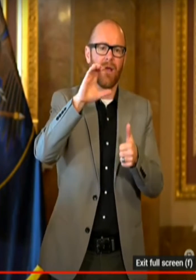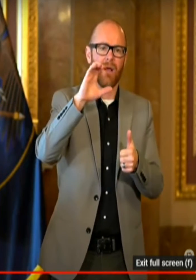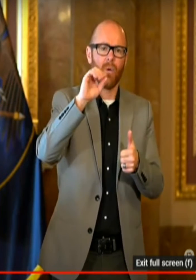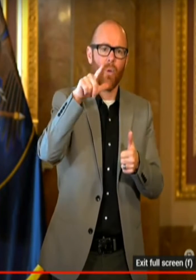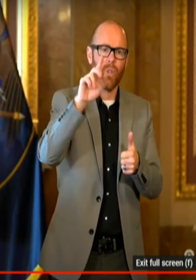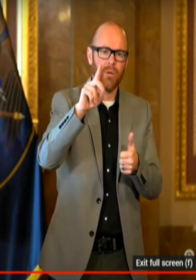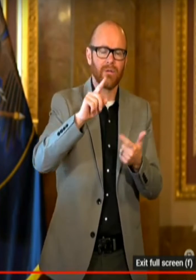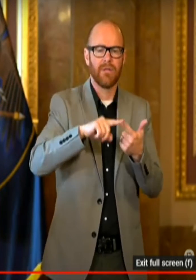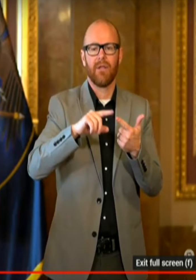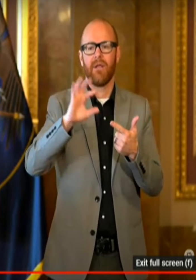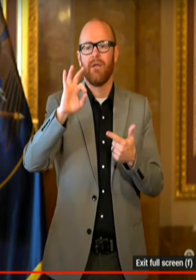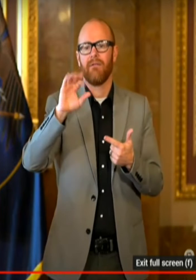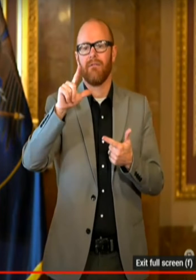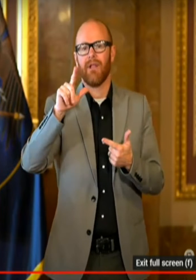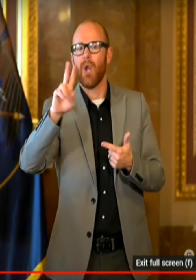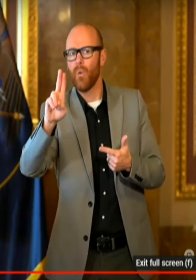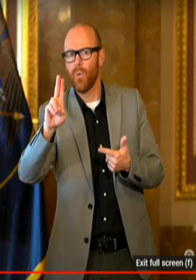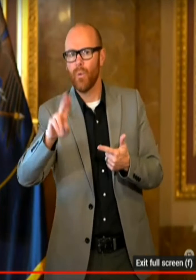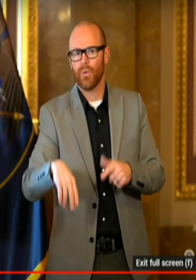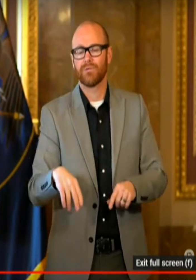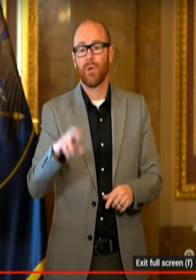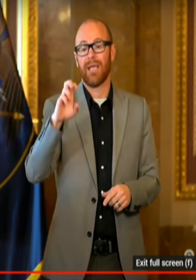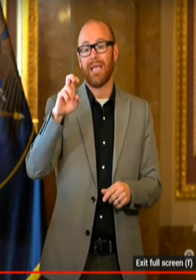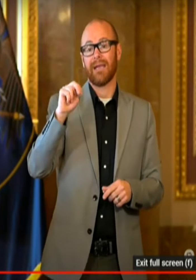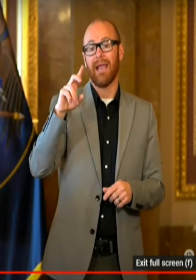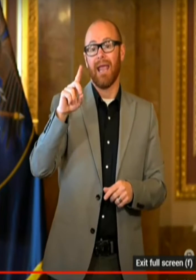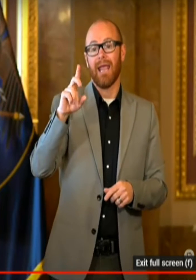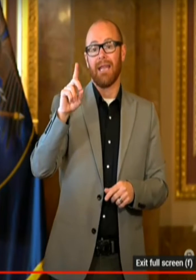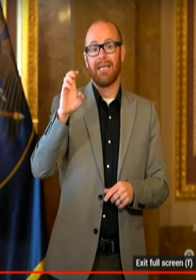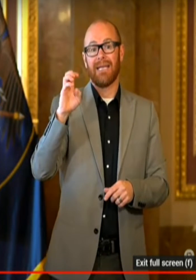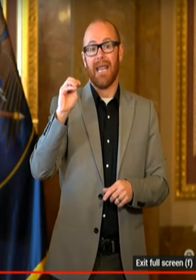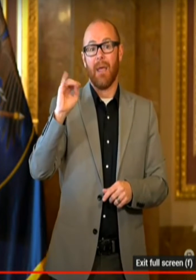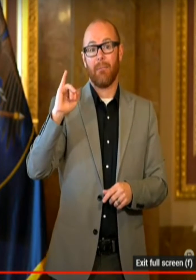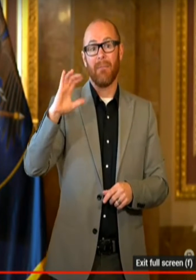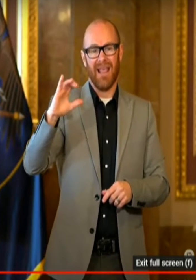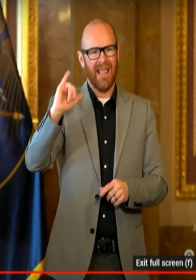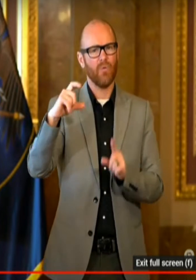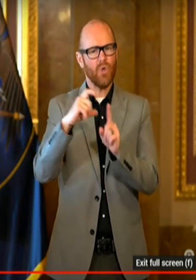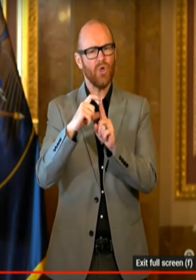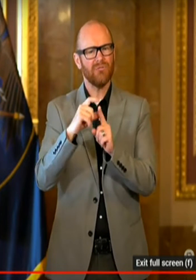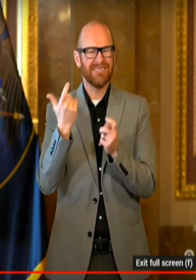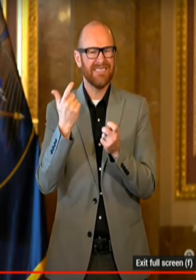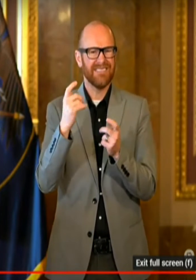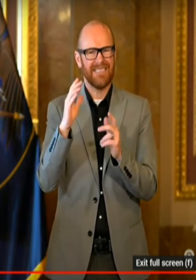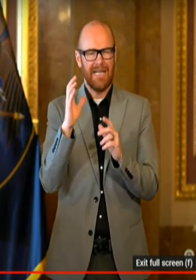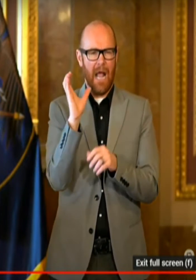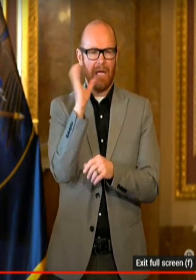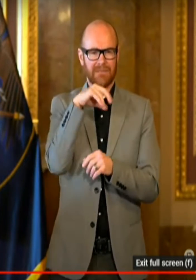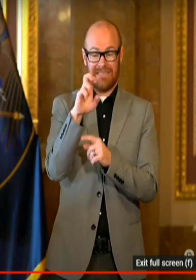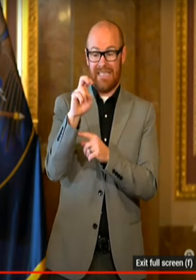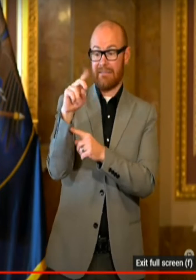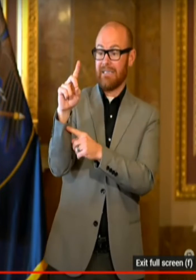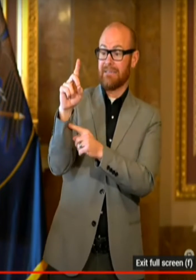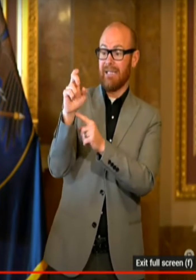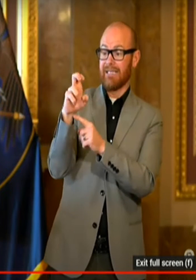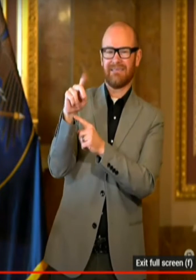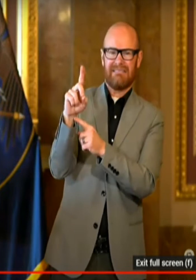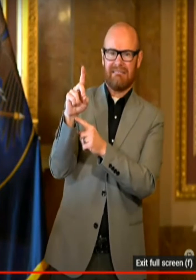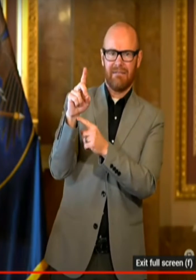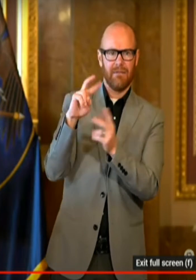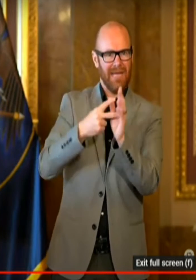endemic. That's a very technical term that I'm not sure many Utahns process or understand. It also sounds maybe worse than pandemic.